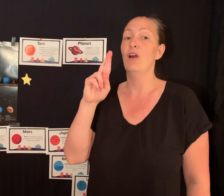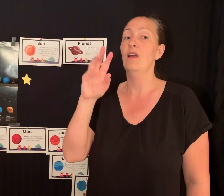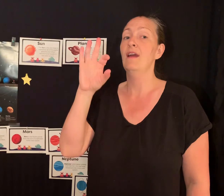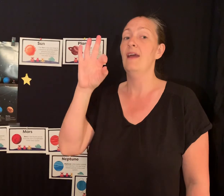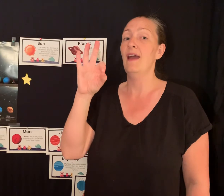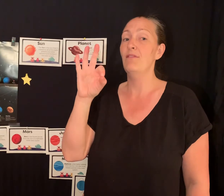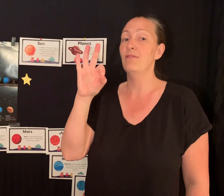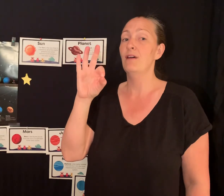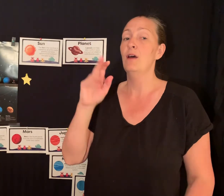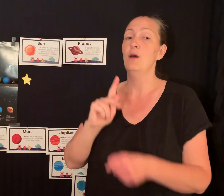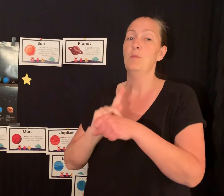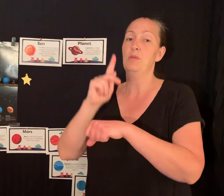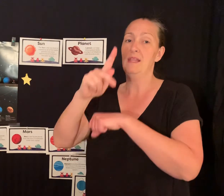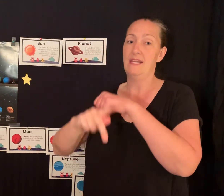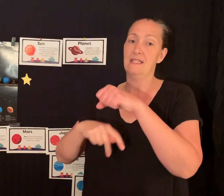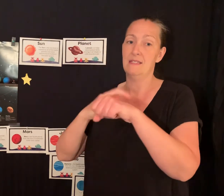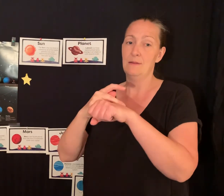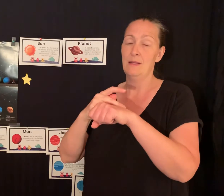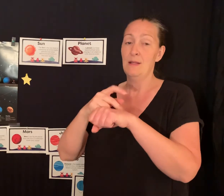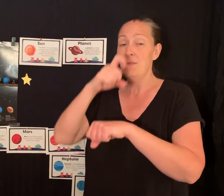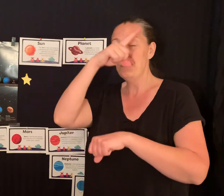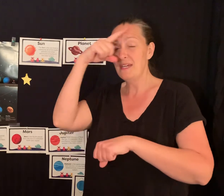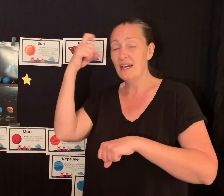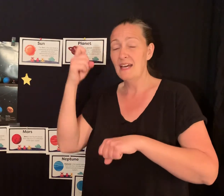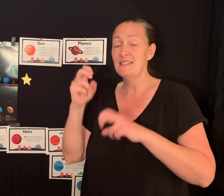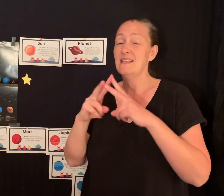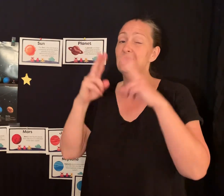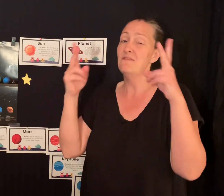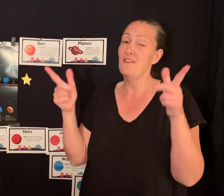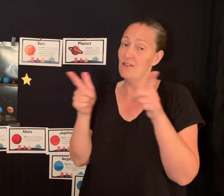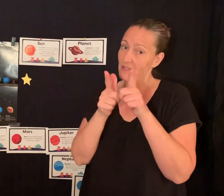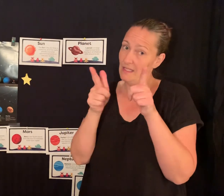-F planet. Because, it's very little.